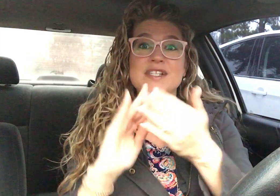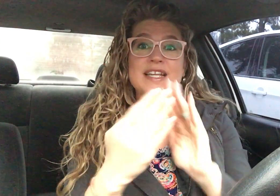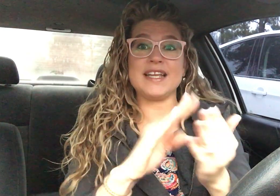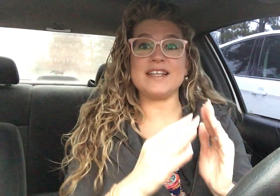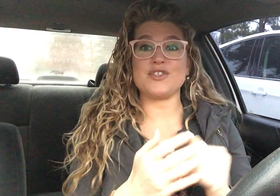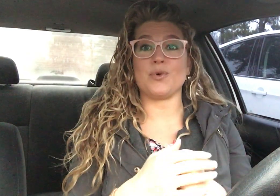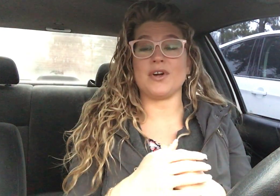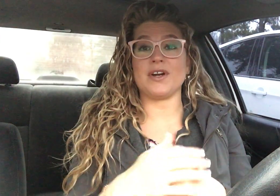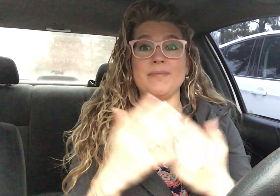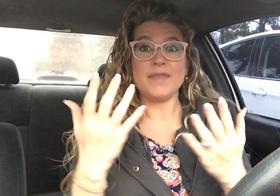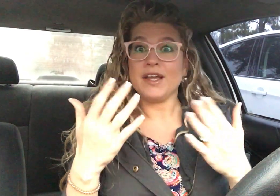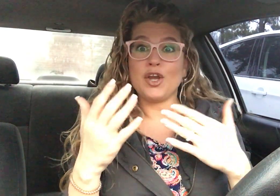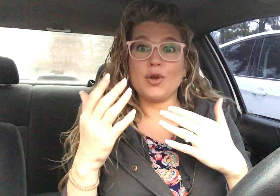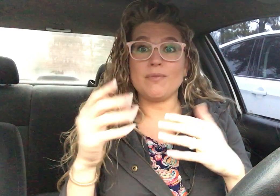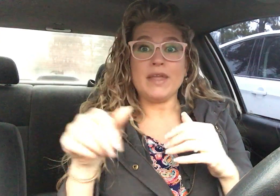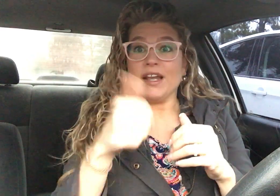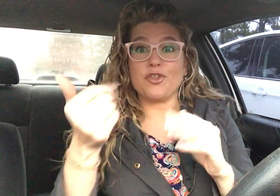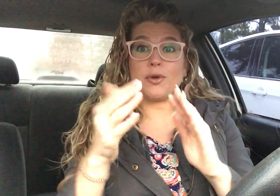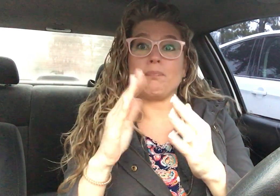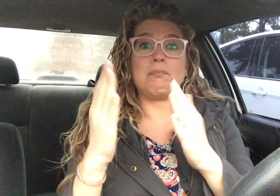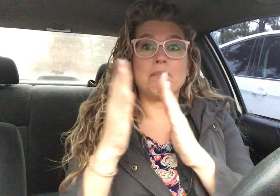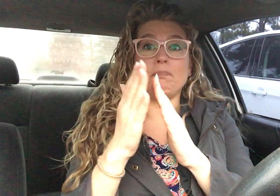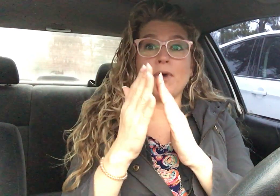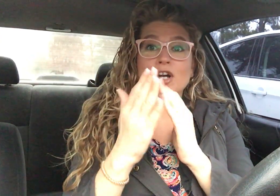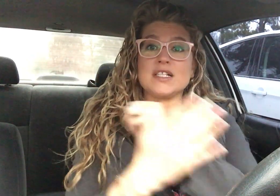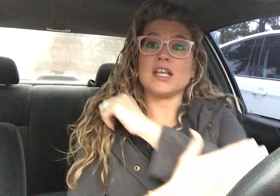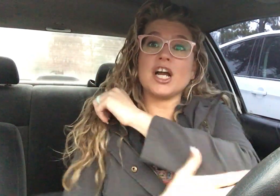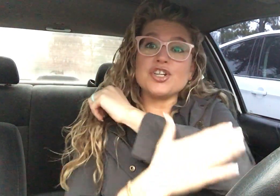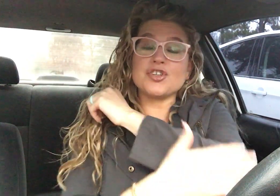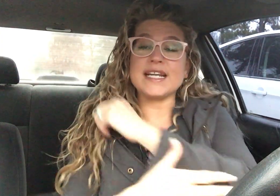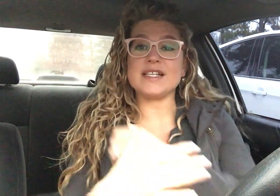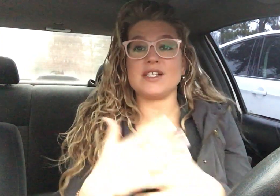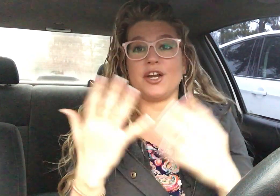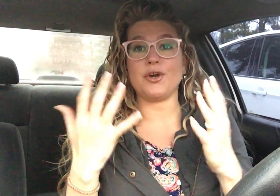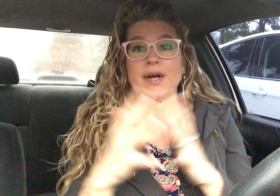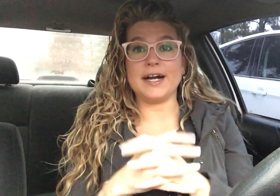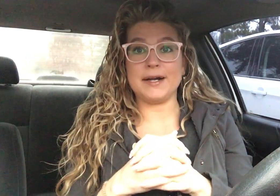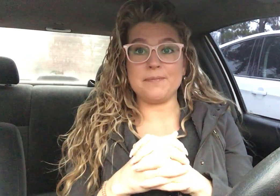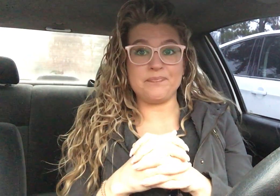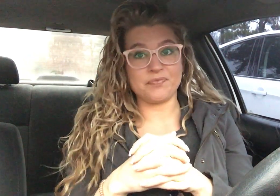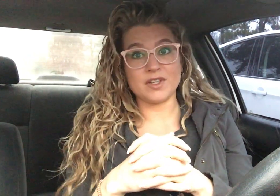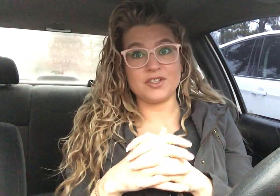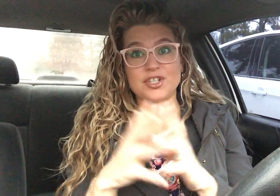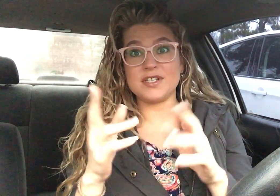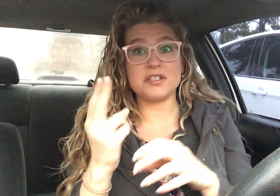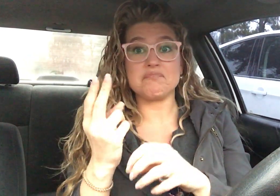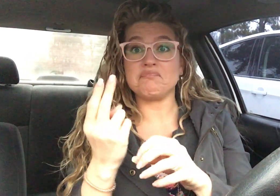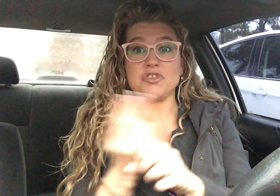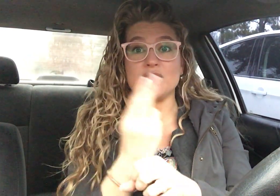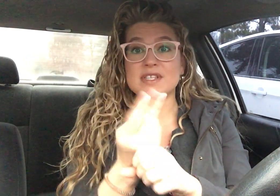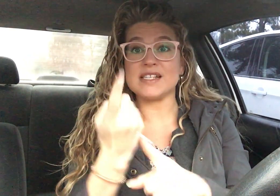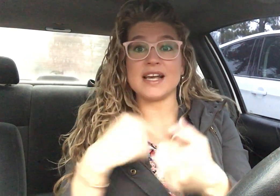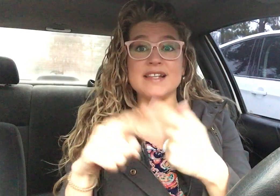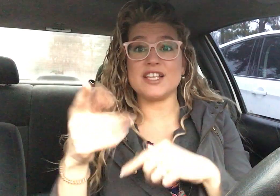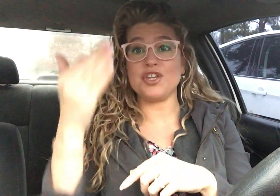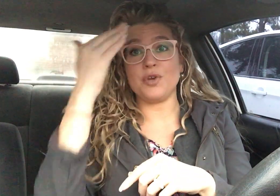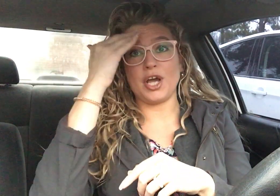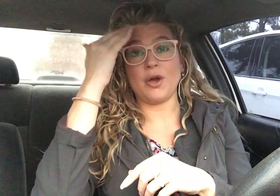cities or in other parts of the country so just use the signs that you know